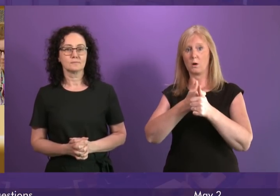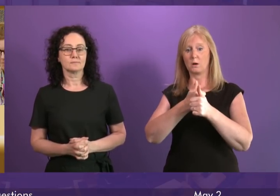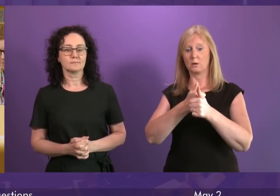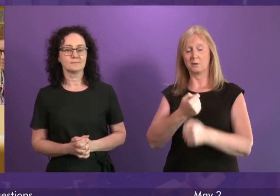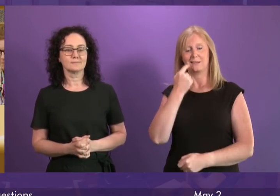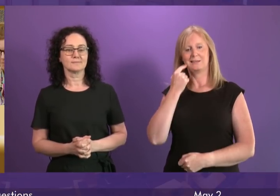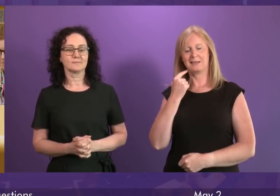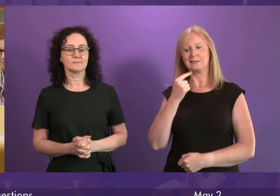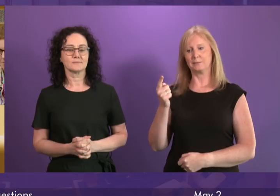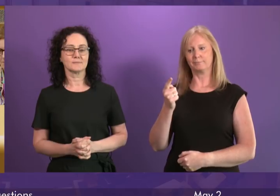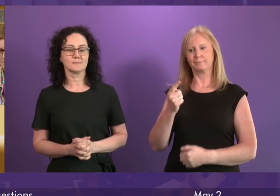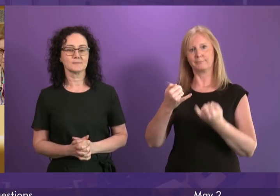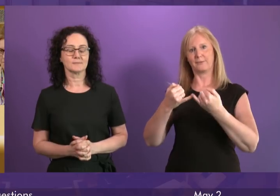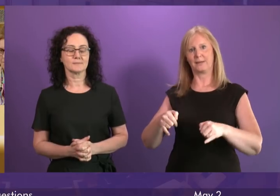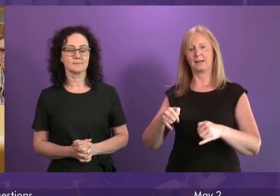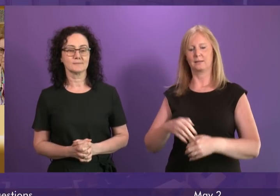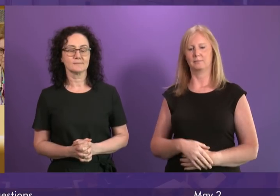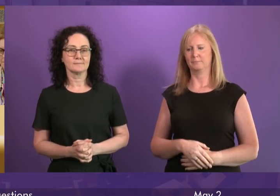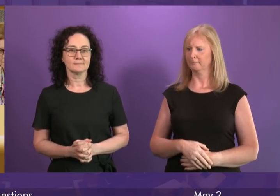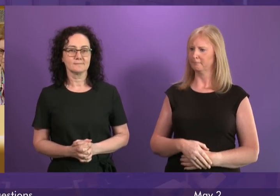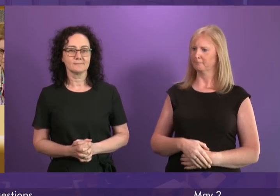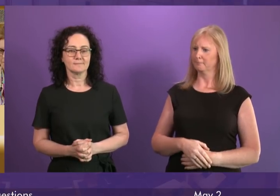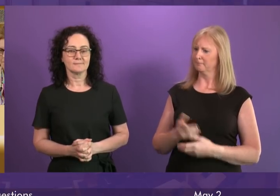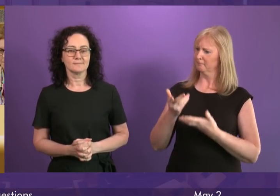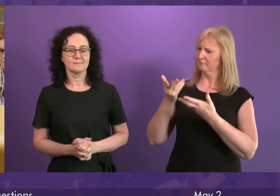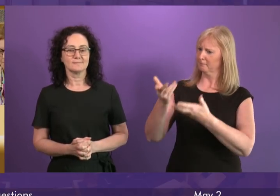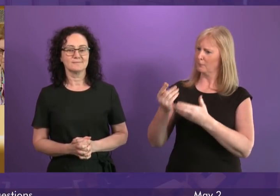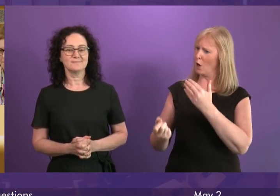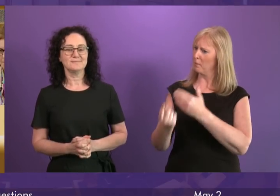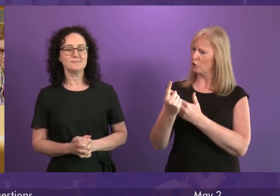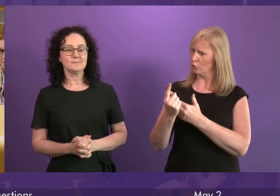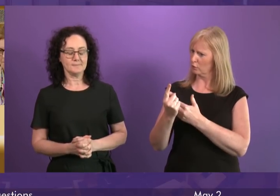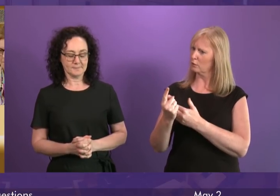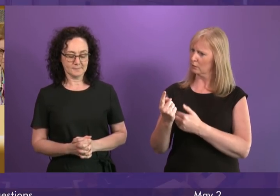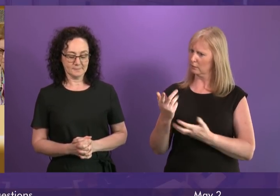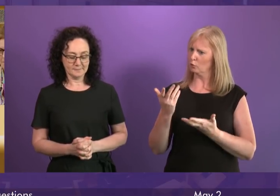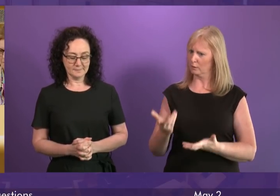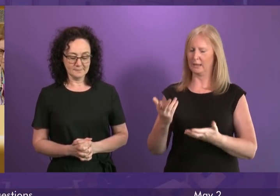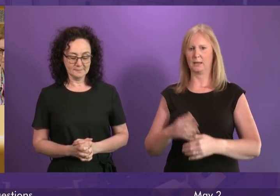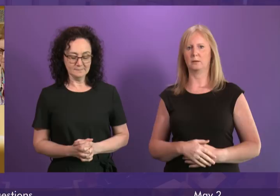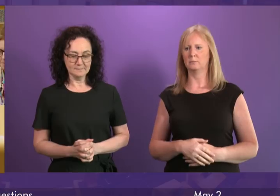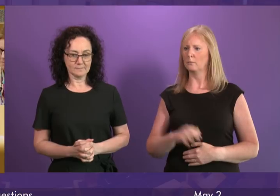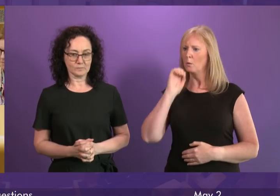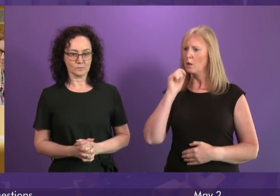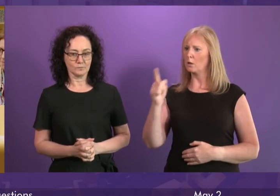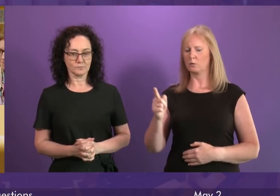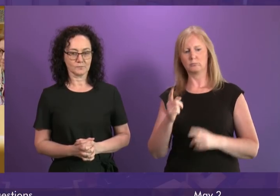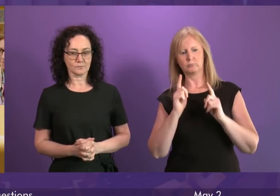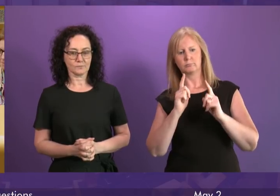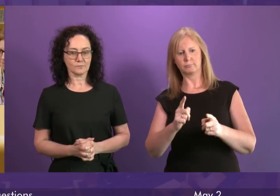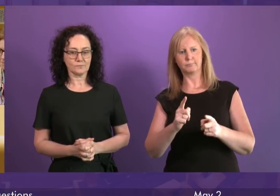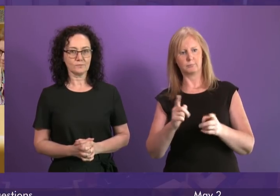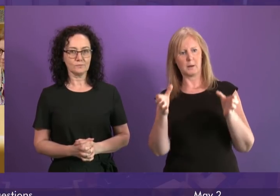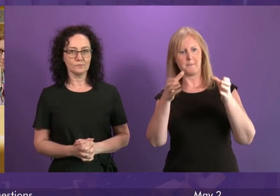yesterday, let me offer the First Minister a chance to redeem herself today. Will she name a single business representative body or trade